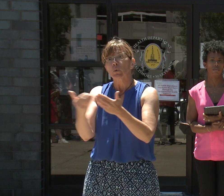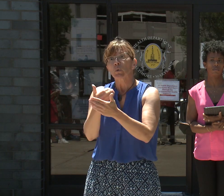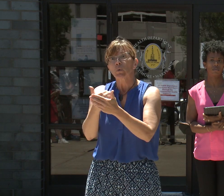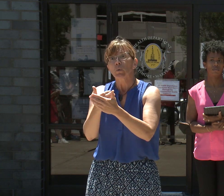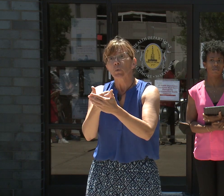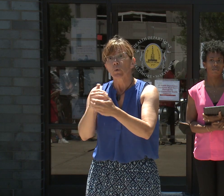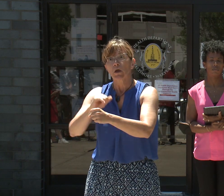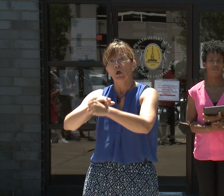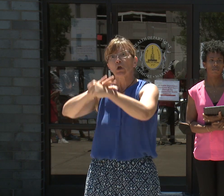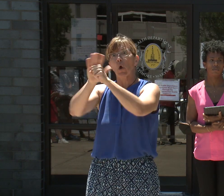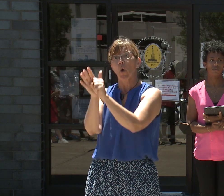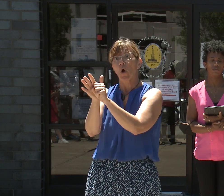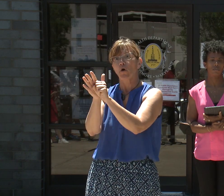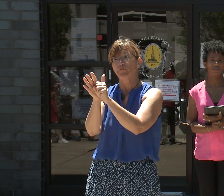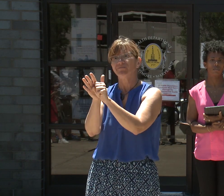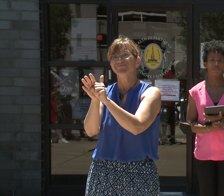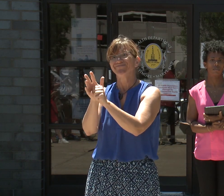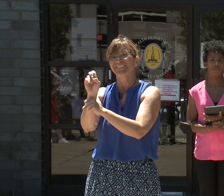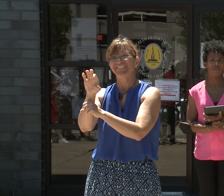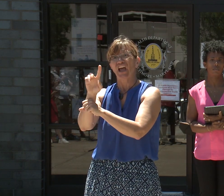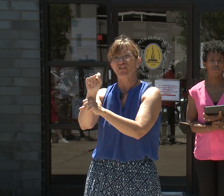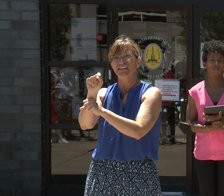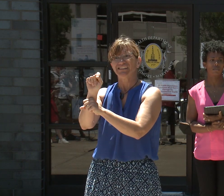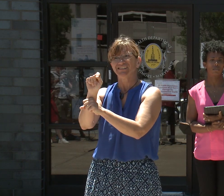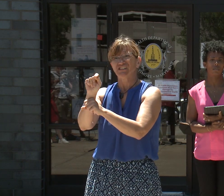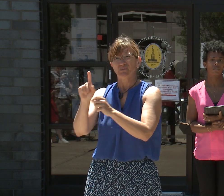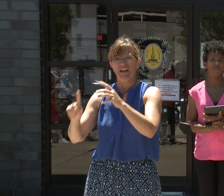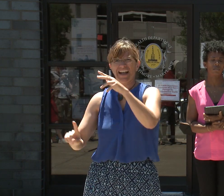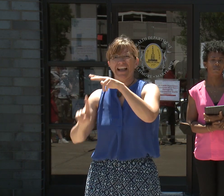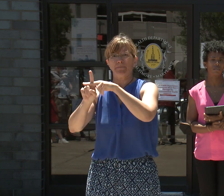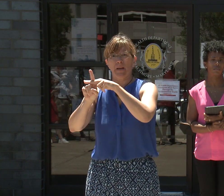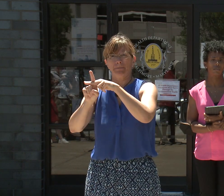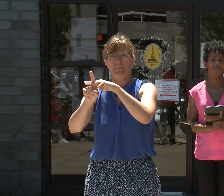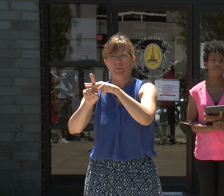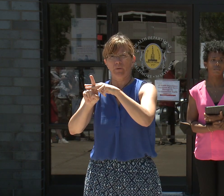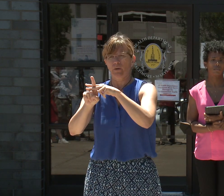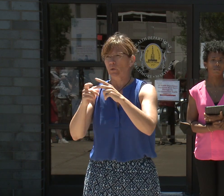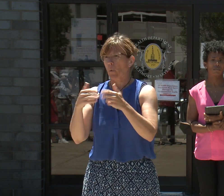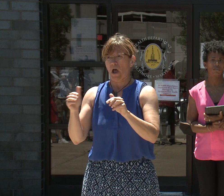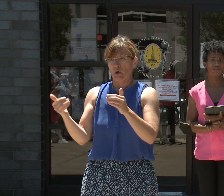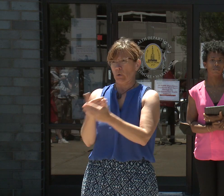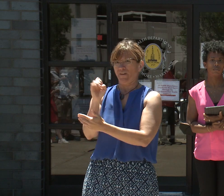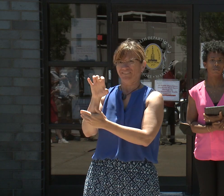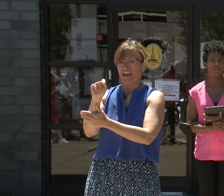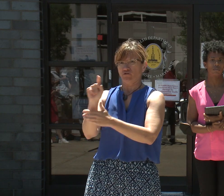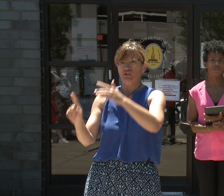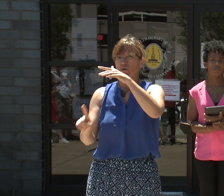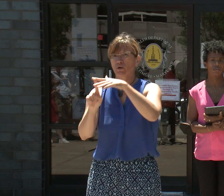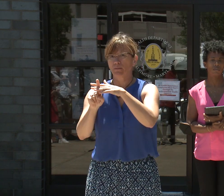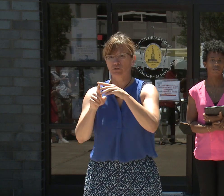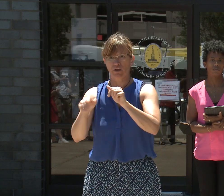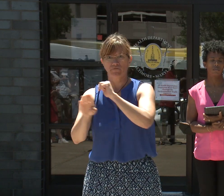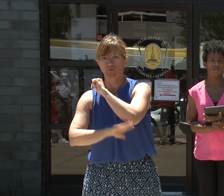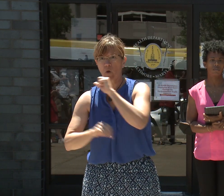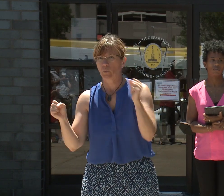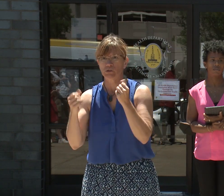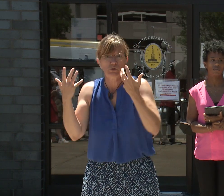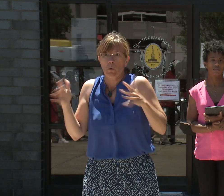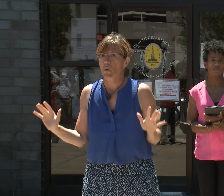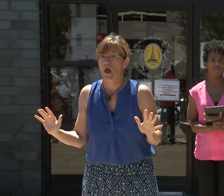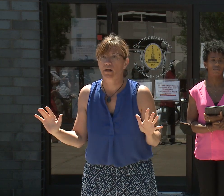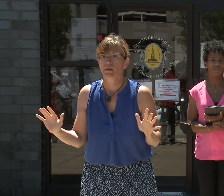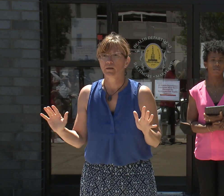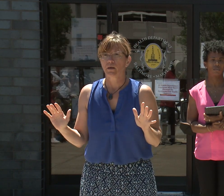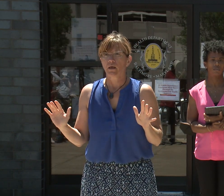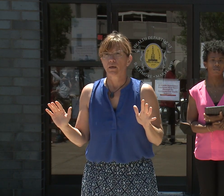fall and winter months as they come up. If all NBA point guard Chris Paul can still catch COVID-19, so